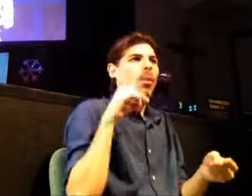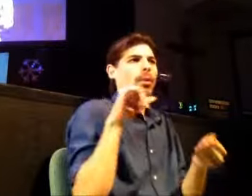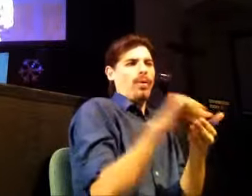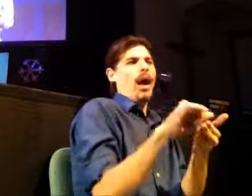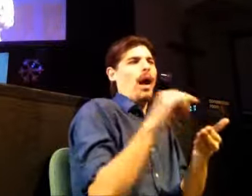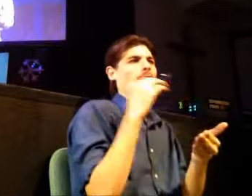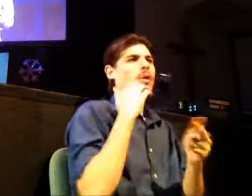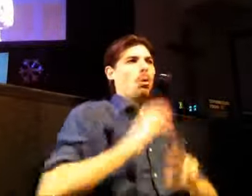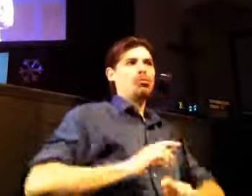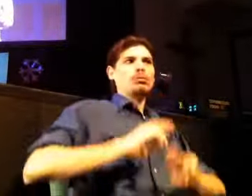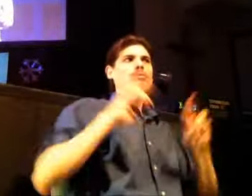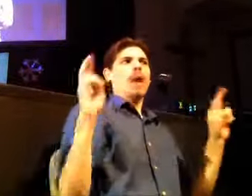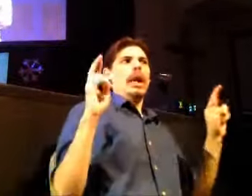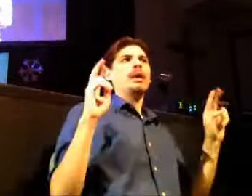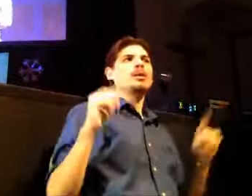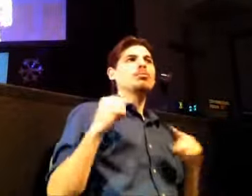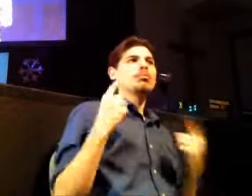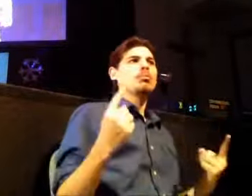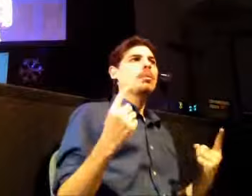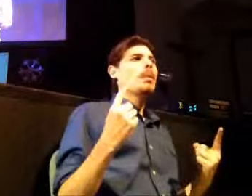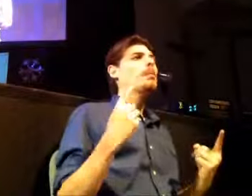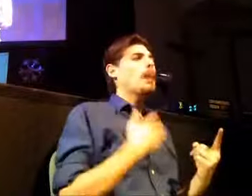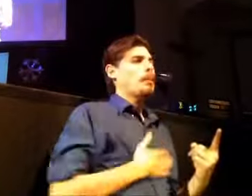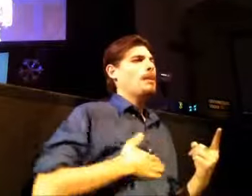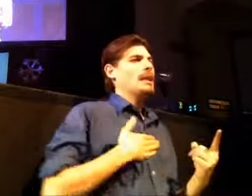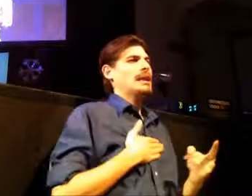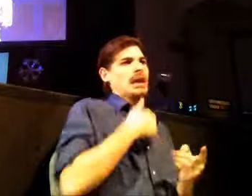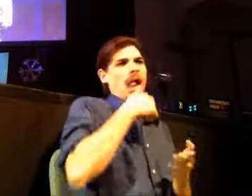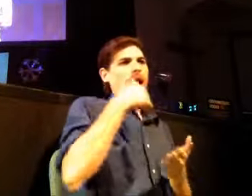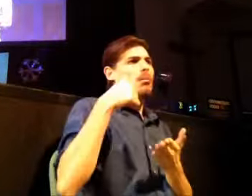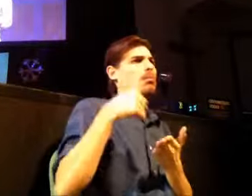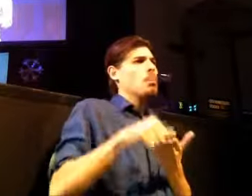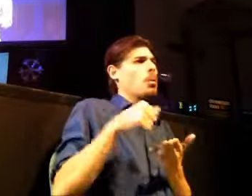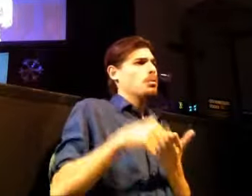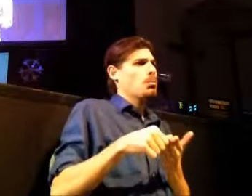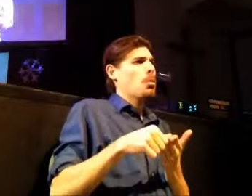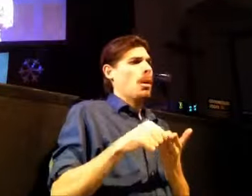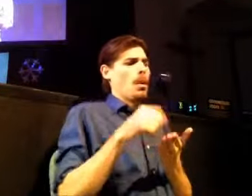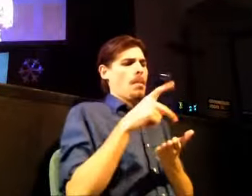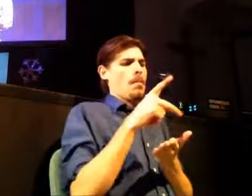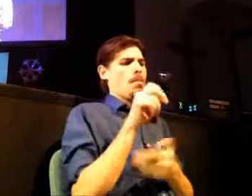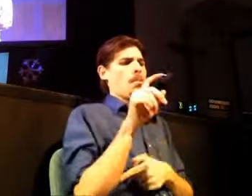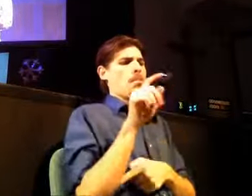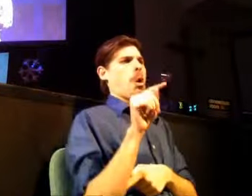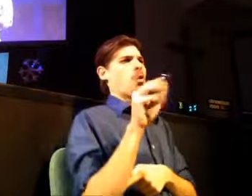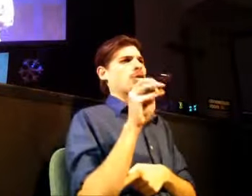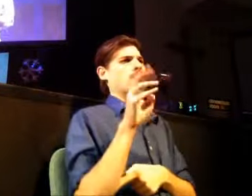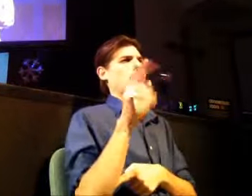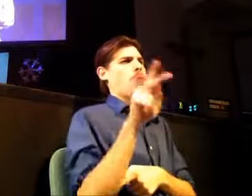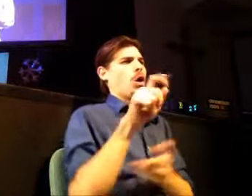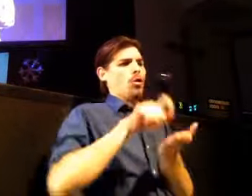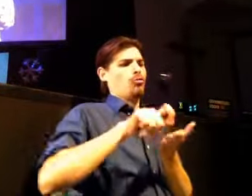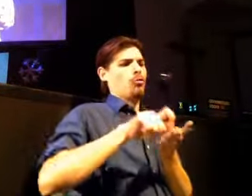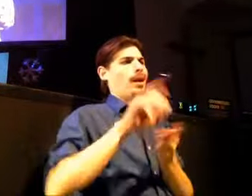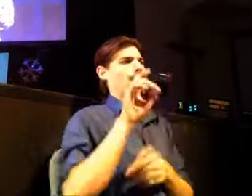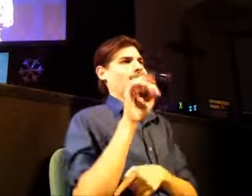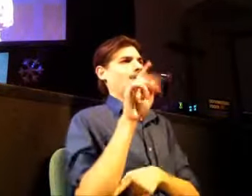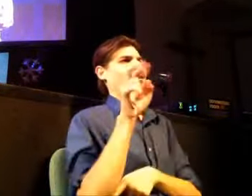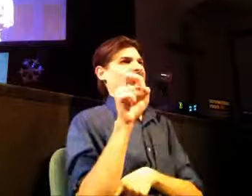are either postmarked before the end of the year if you want to mail them to us if you want to drop them by the offices